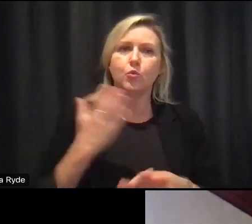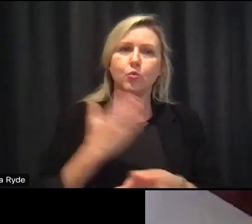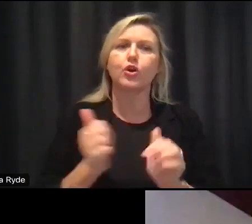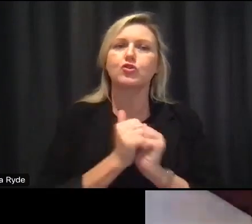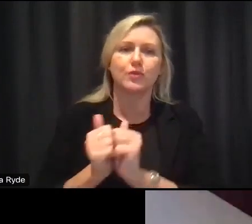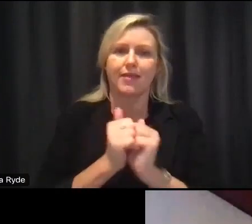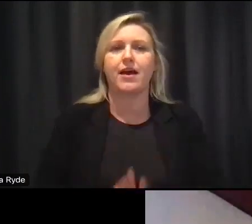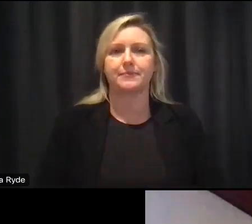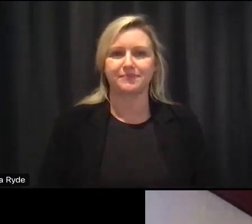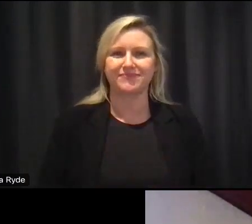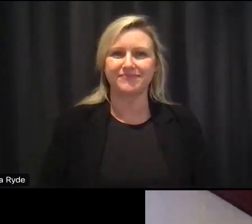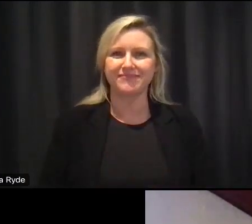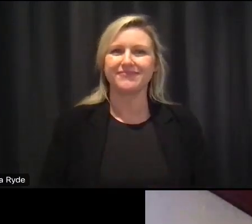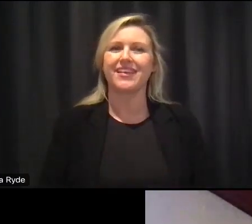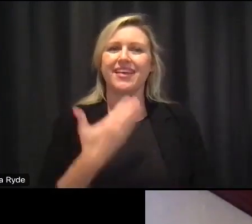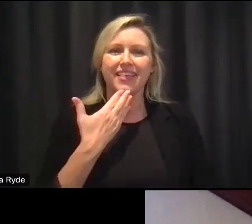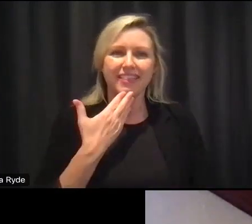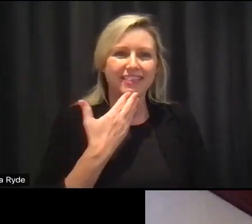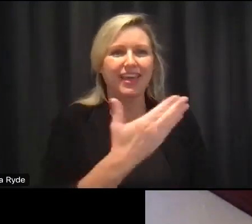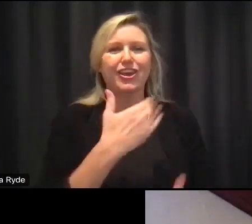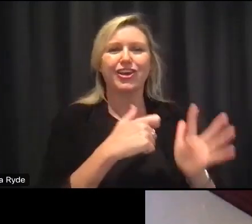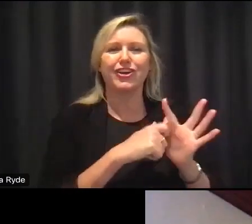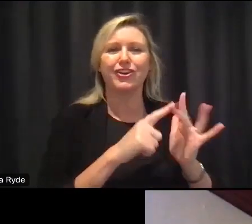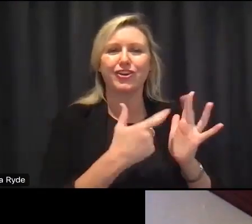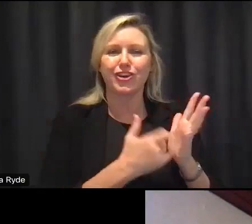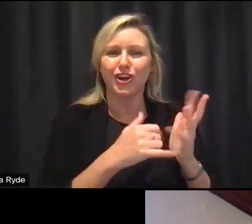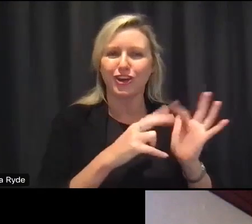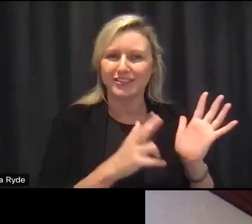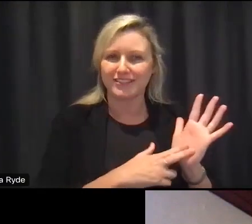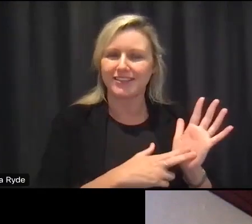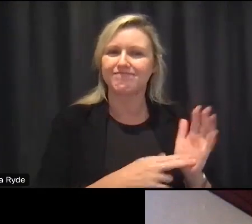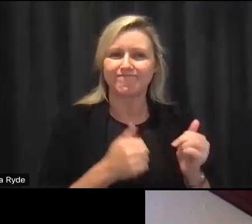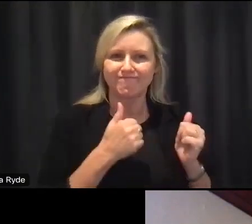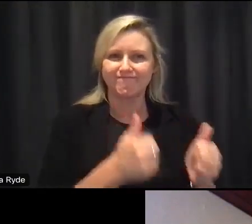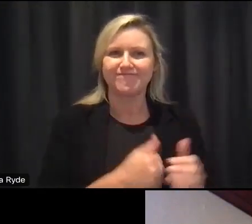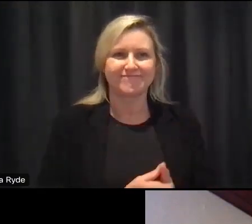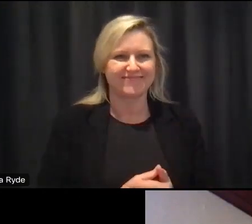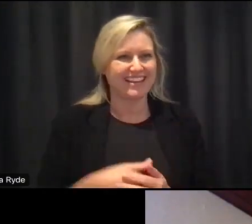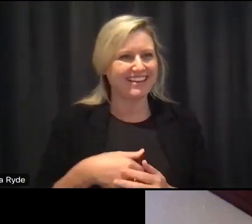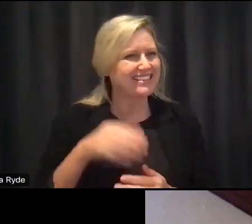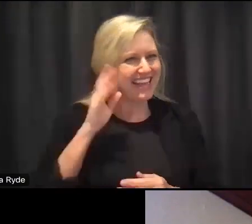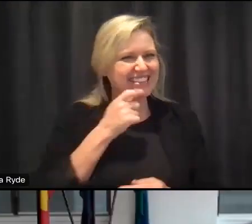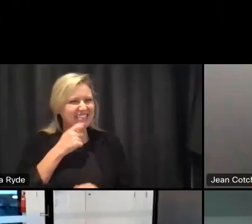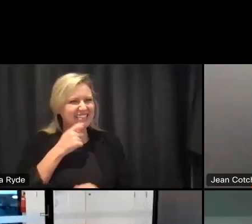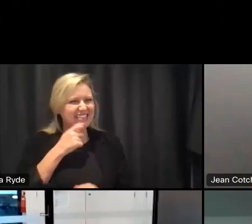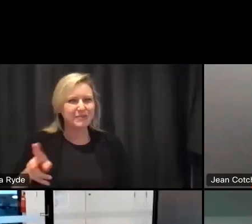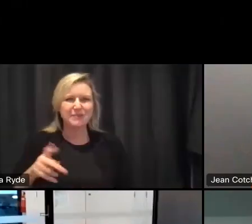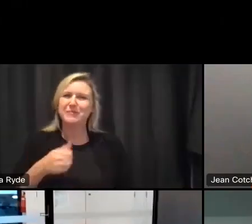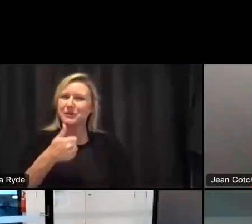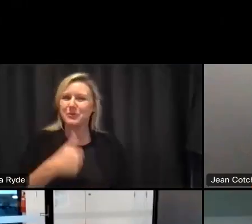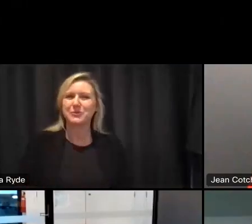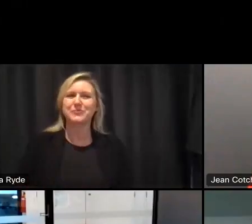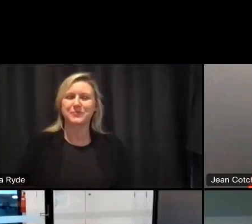thank you kirsten that's good stuff to hear and it sounds a bit familiar some of it too which is awesome um